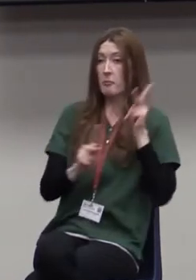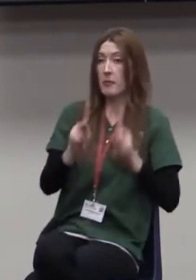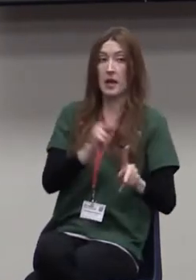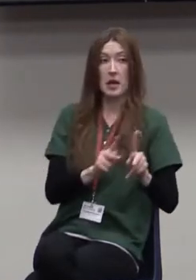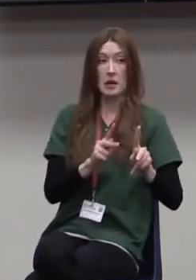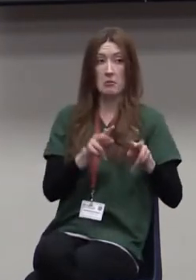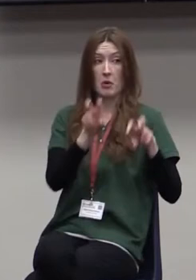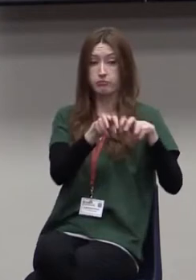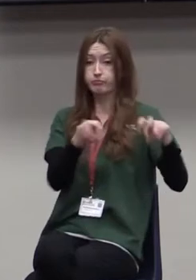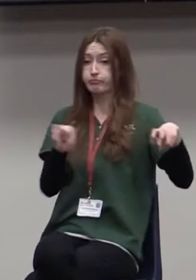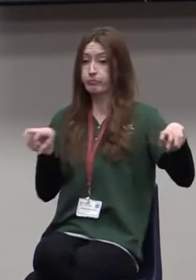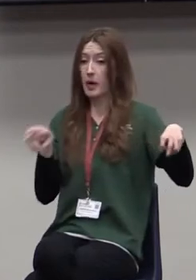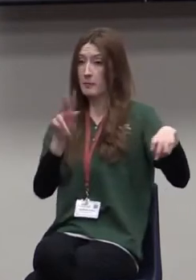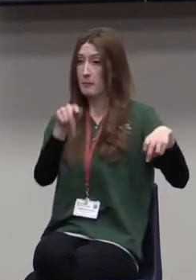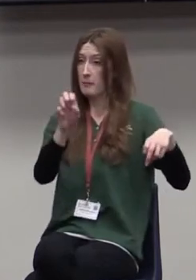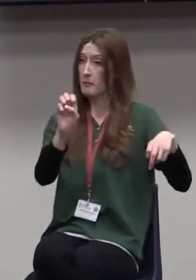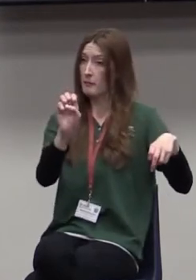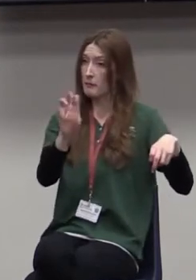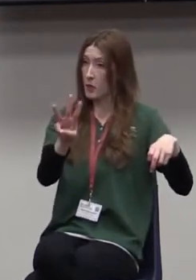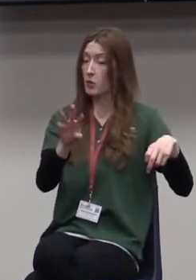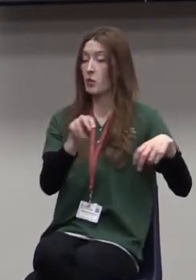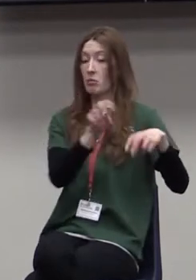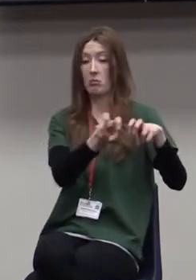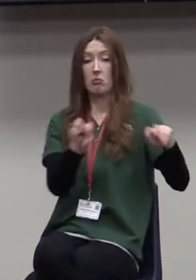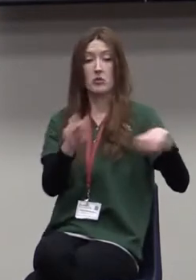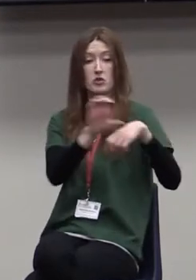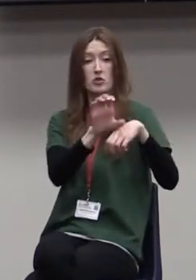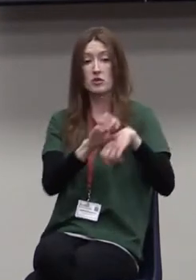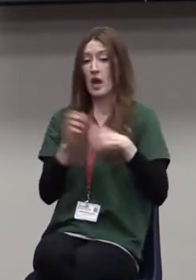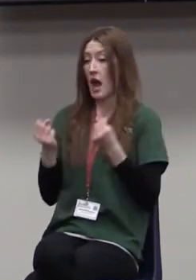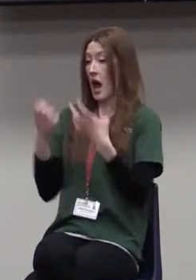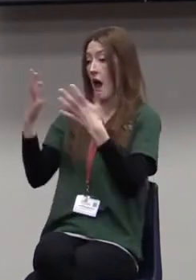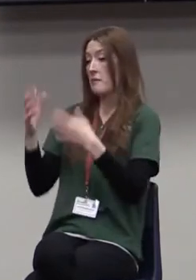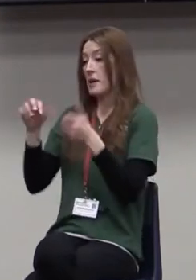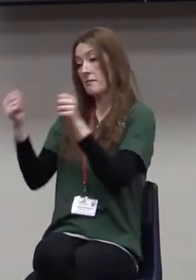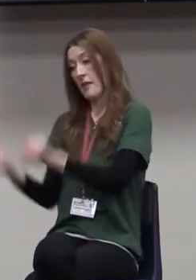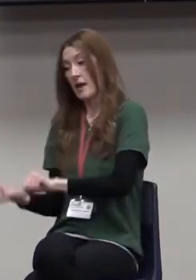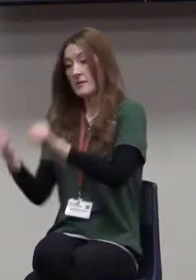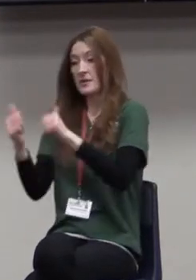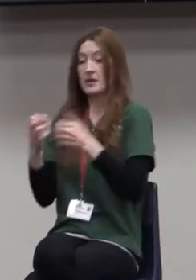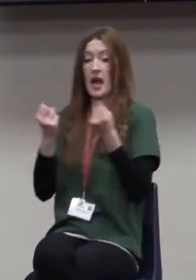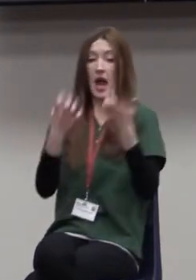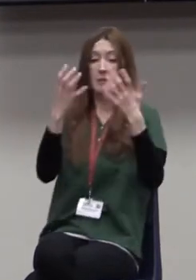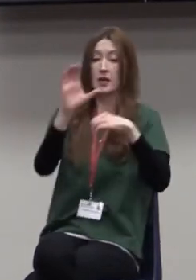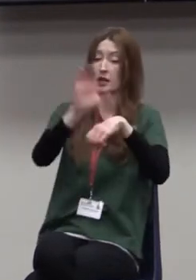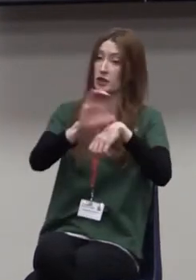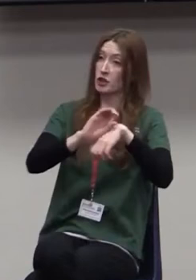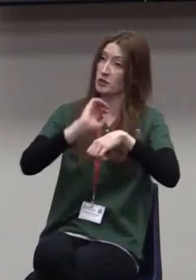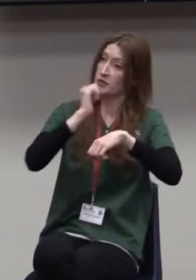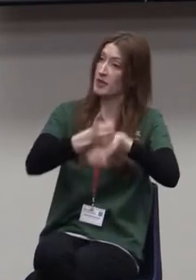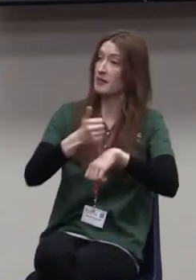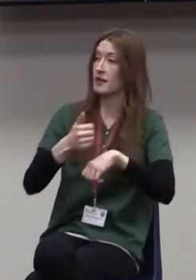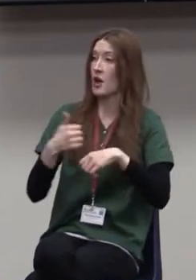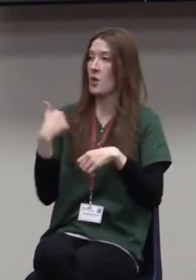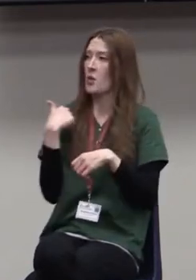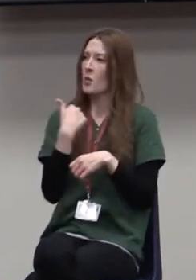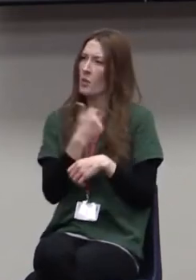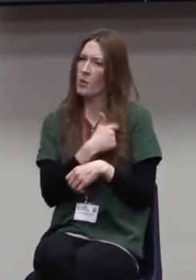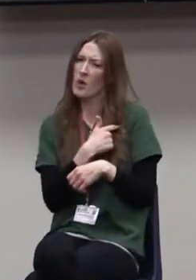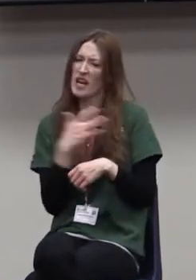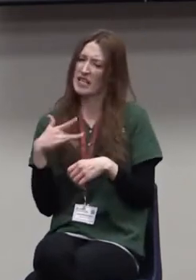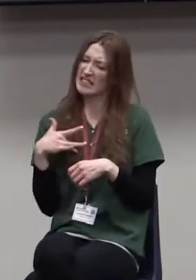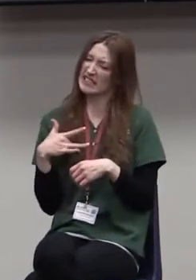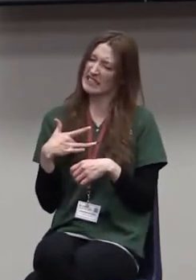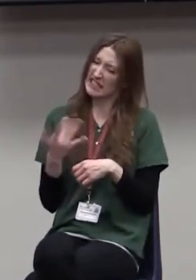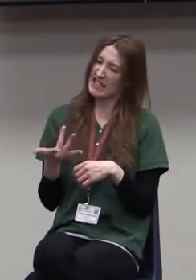pew, how many baptisms we've had in the last year, how many churches we've planted in our foreign mission work. I mean, we tend to gauge our